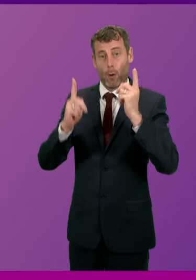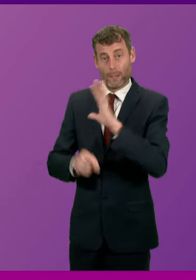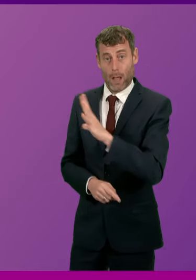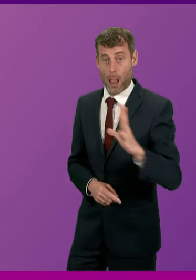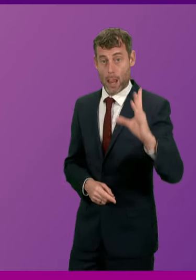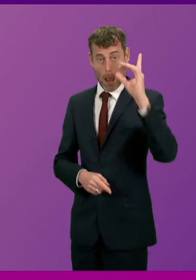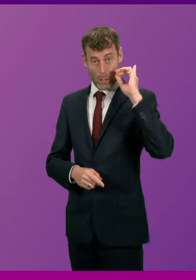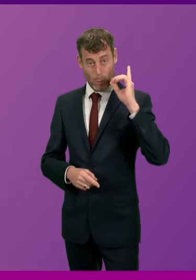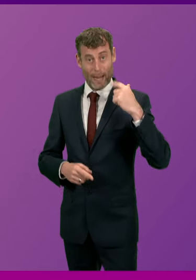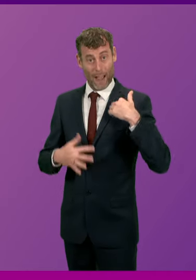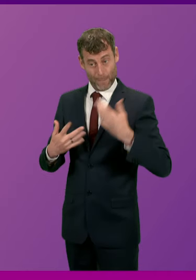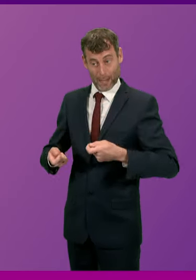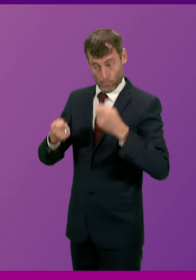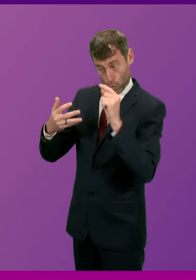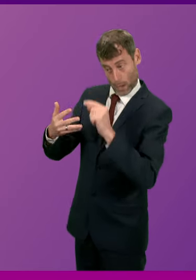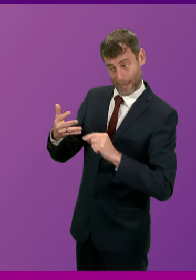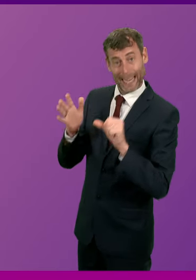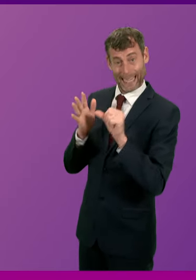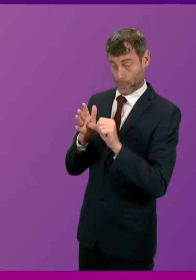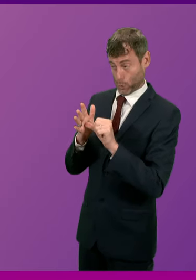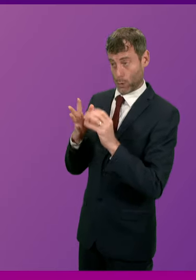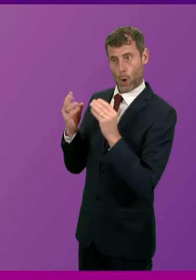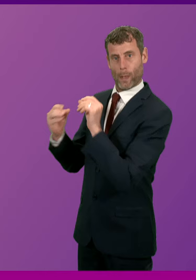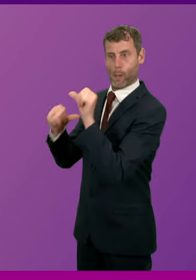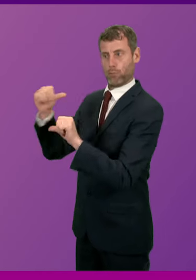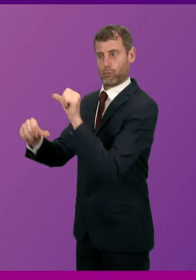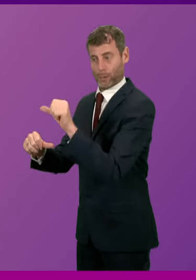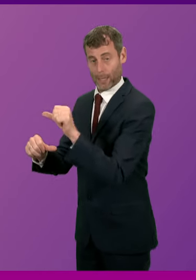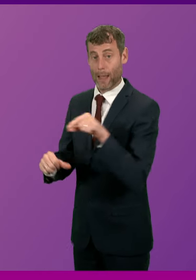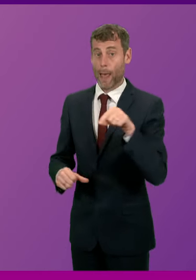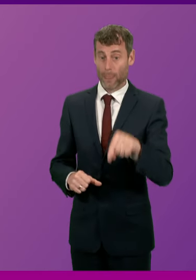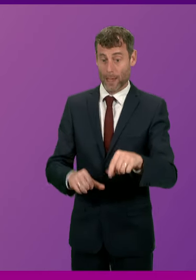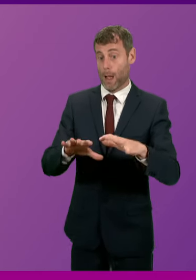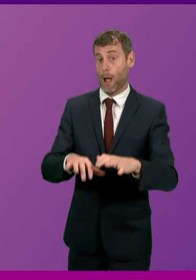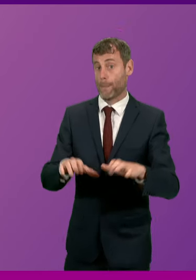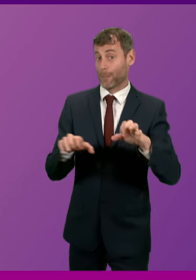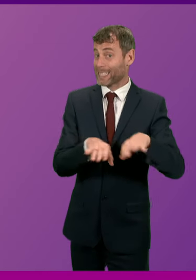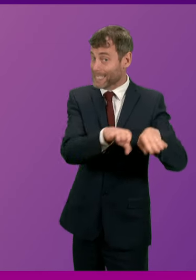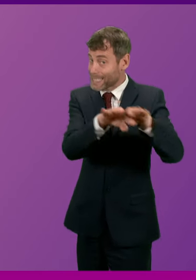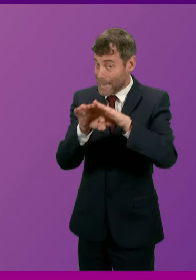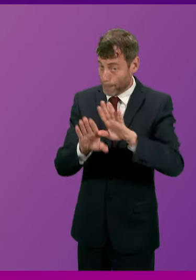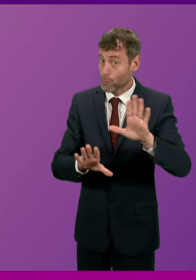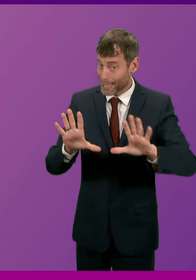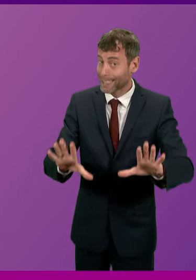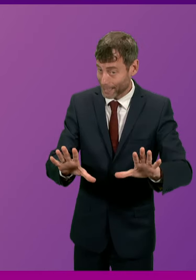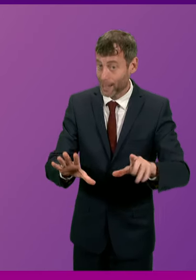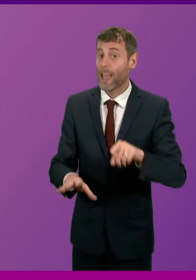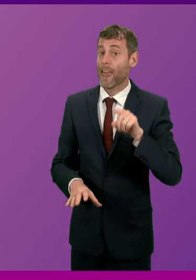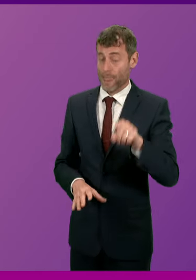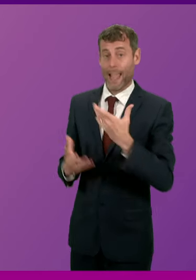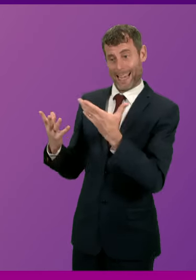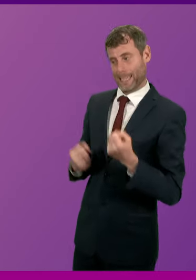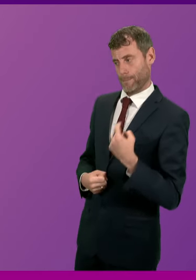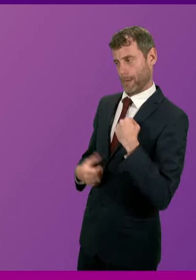have now been endorsed by the Democratic National Parliament of Scotland. and there is a process now underway which the